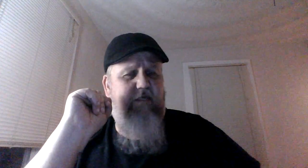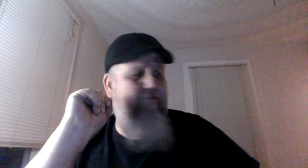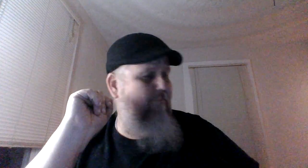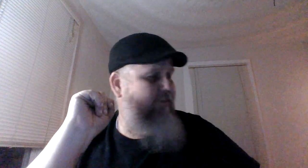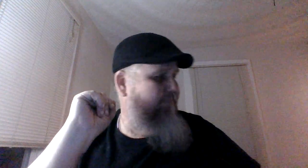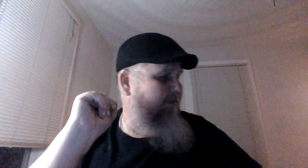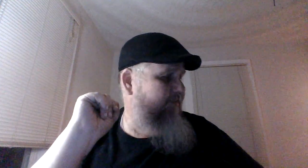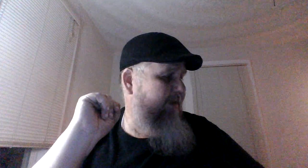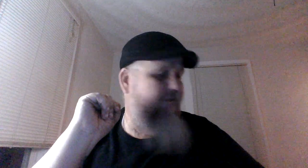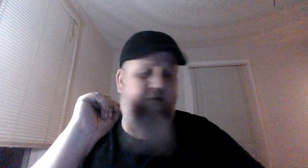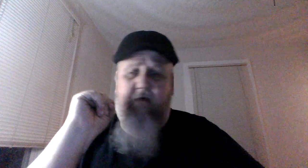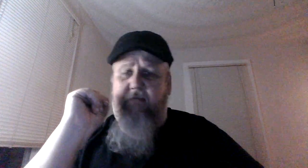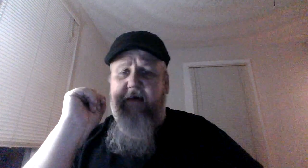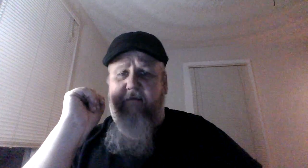much better I thought they would be